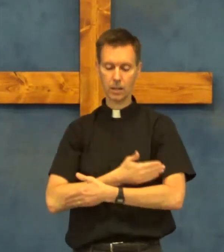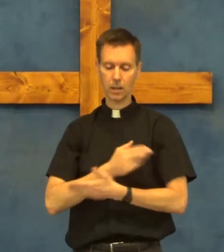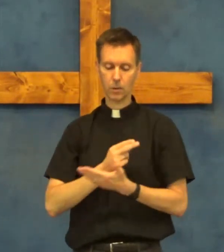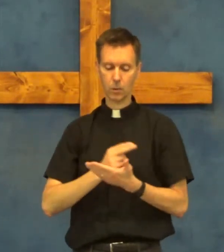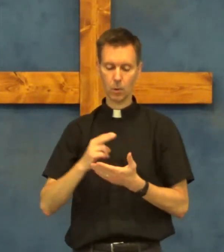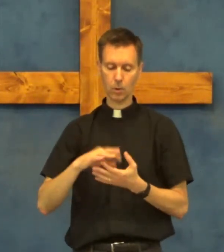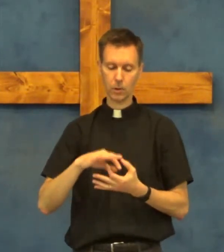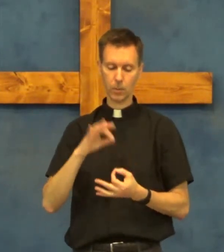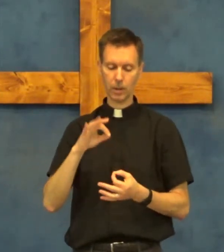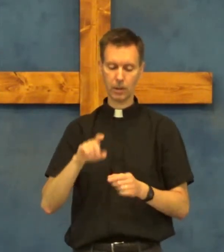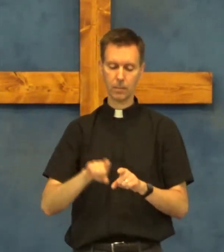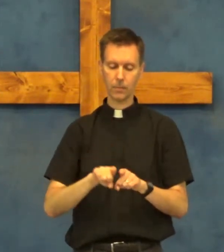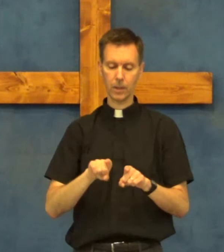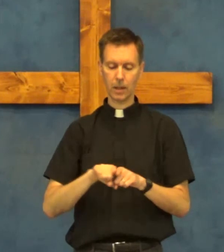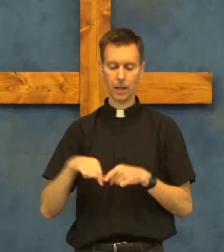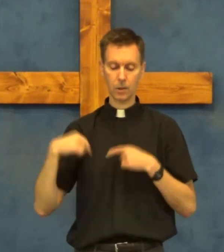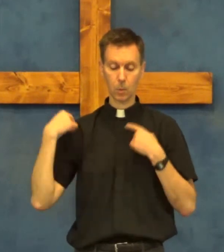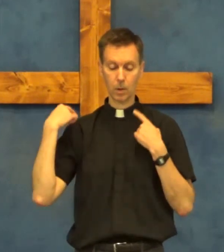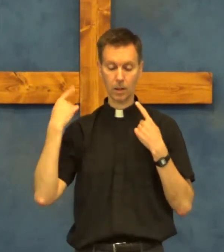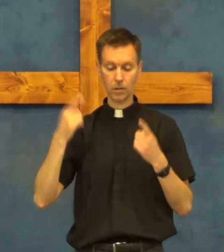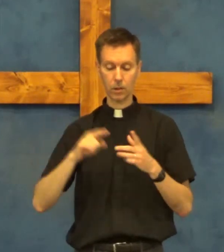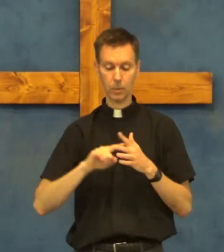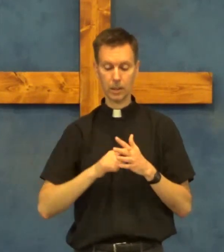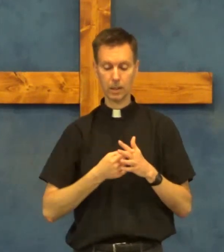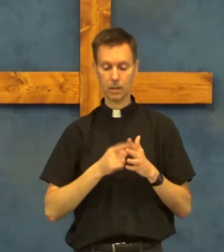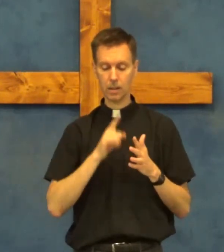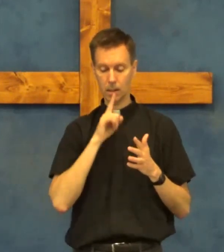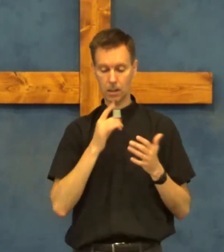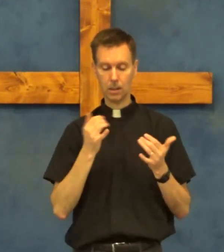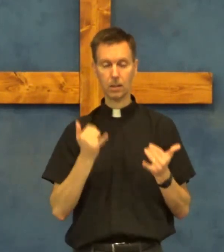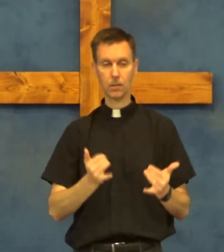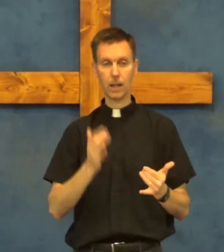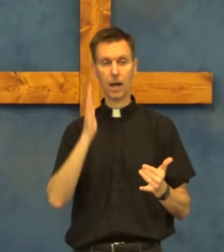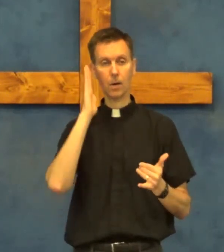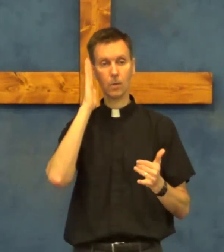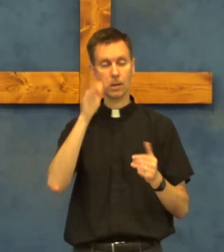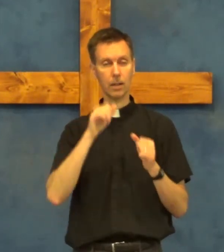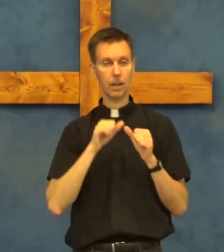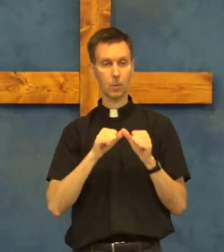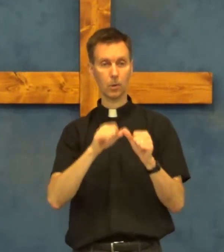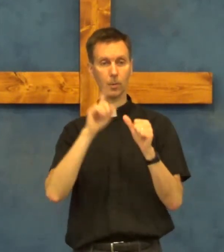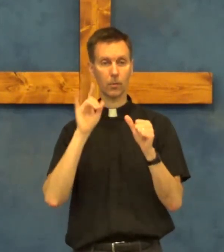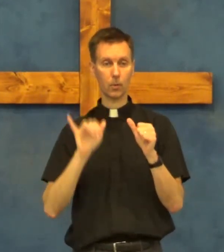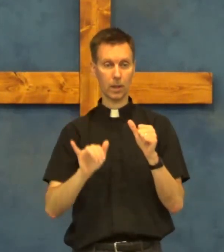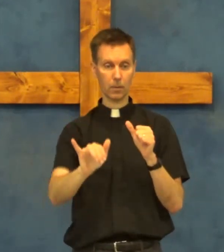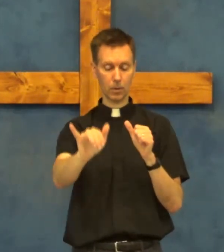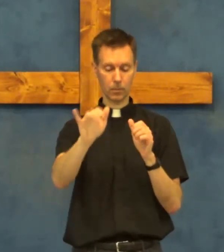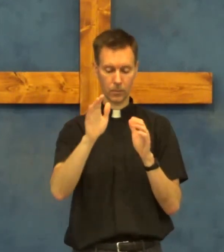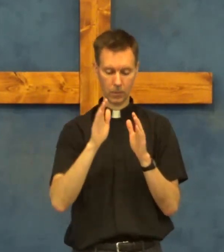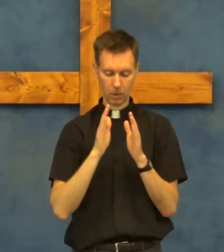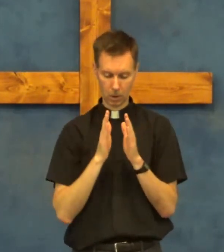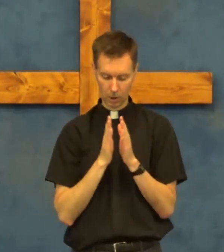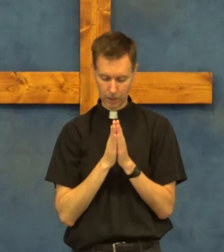and to the Holy Spirit as it was the beginning is now and will be forever amen